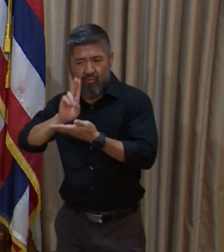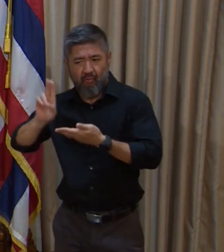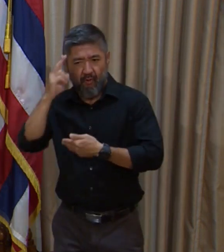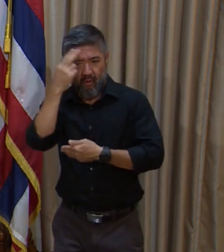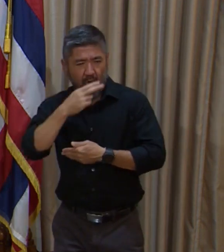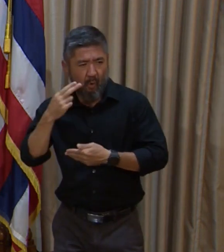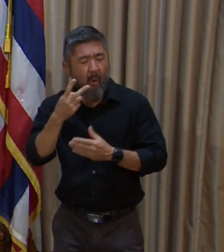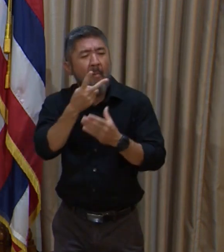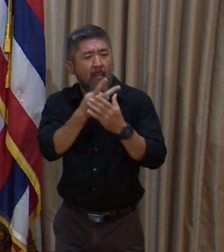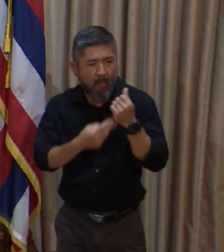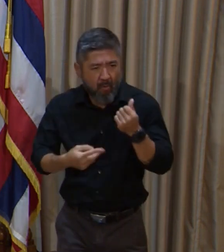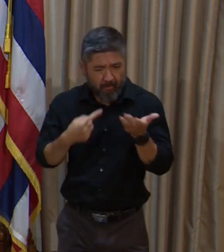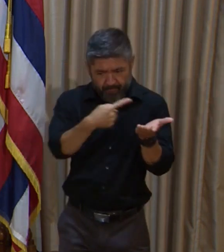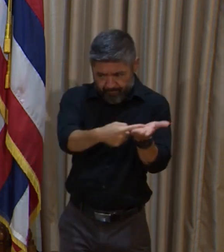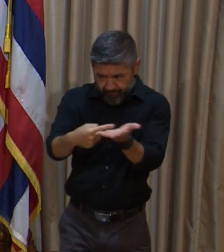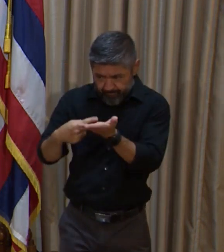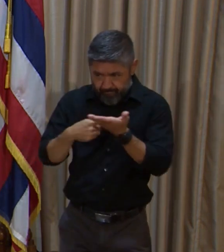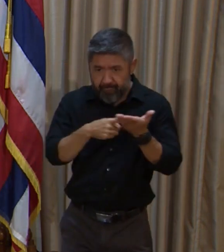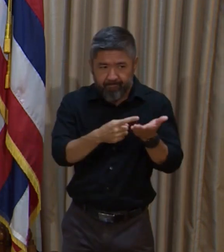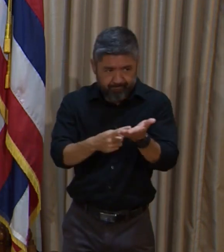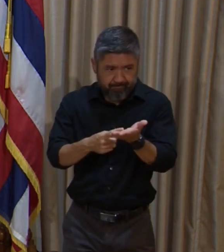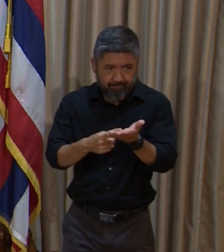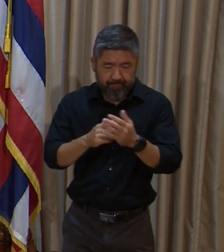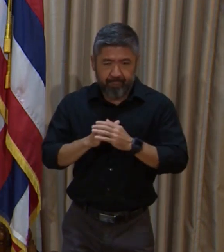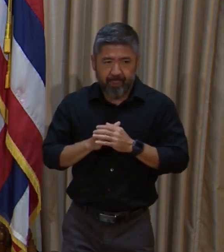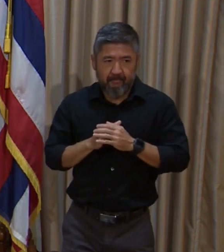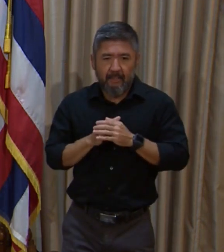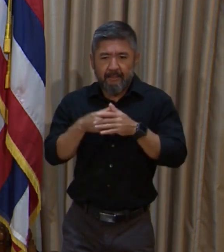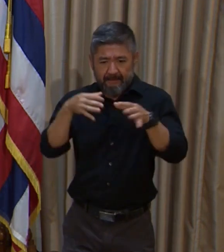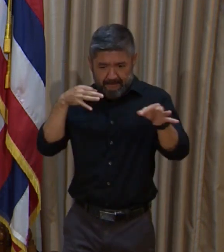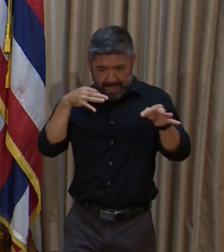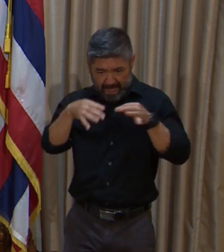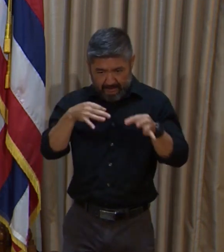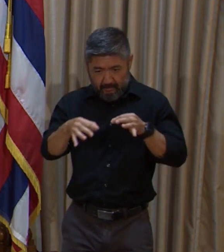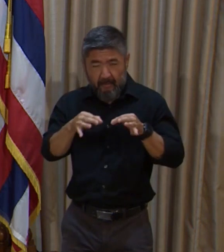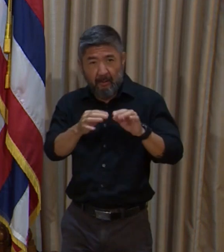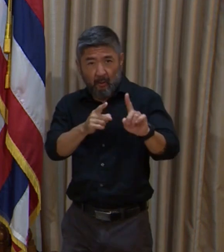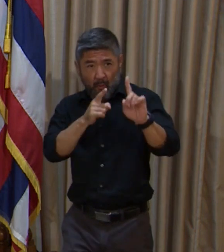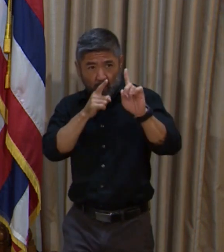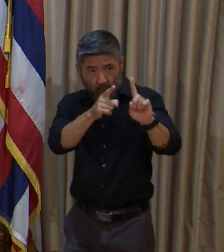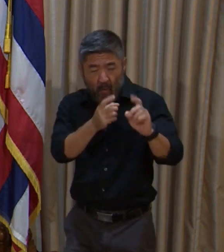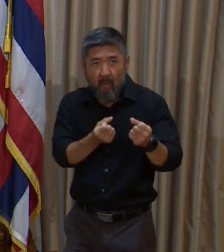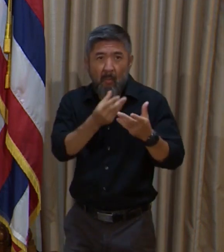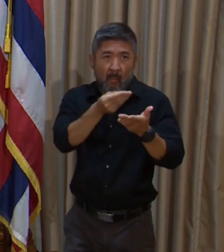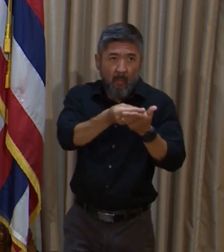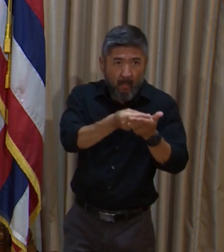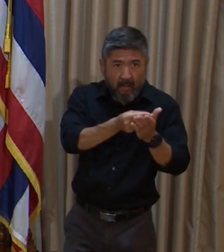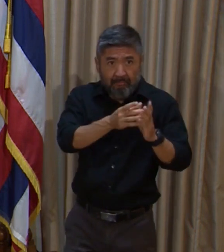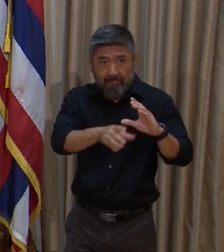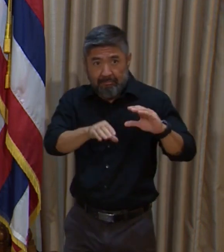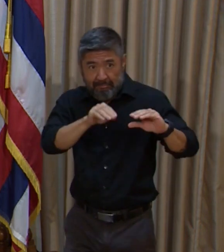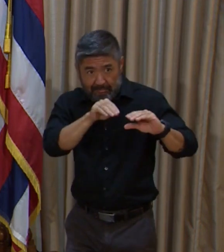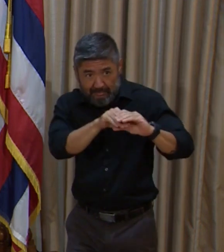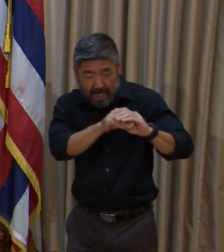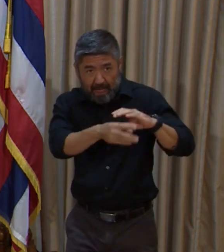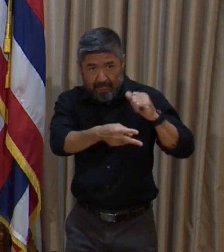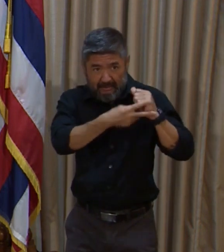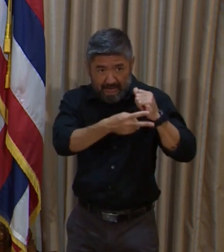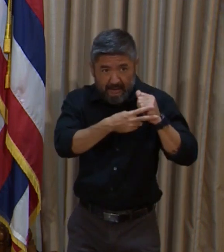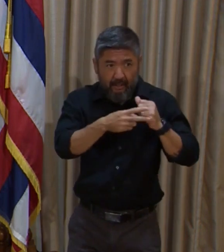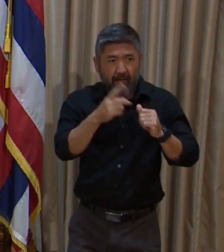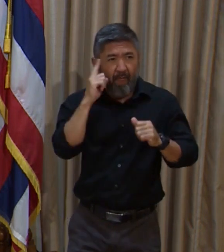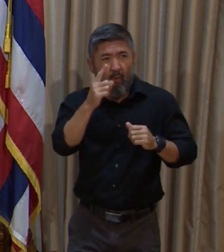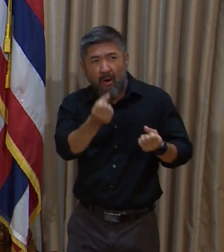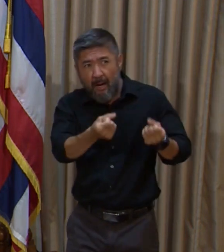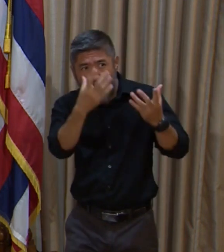We've given them a personnel savings target that they are working toward. And because the